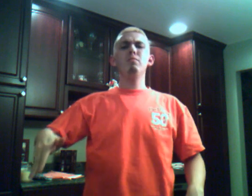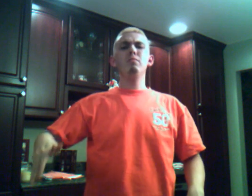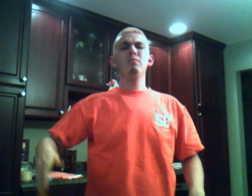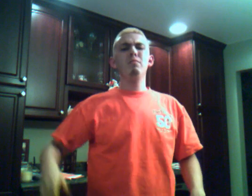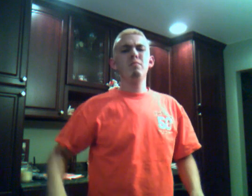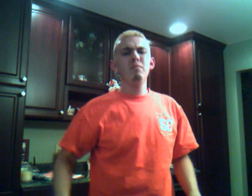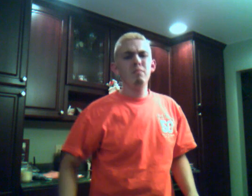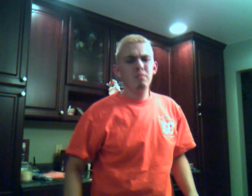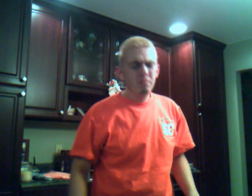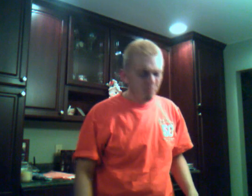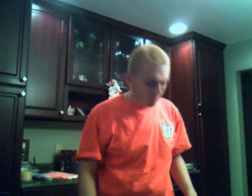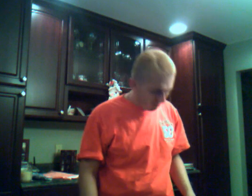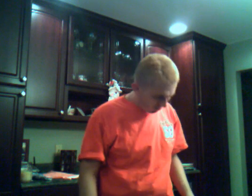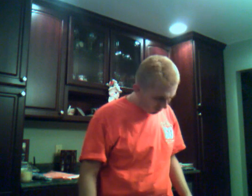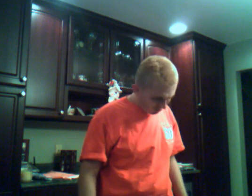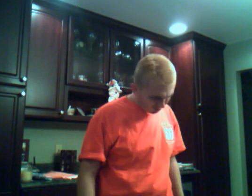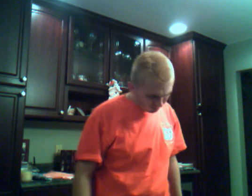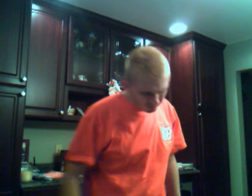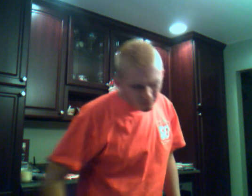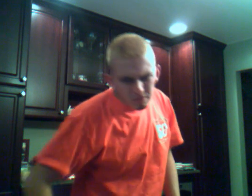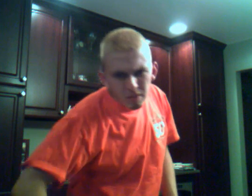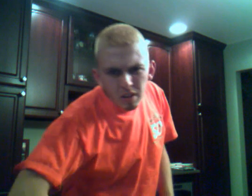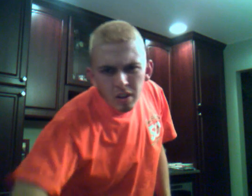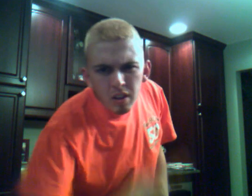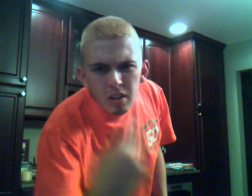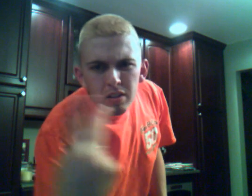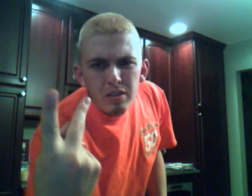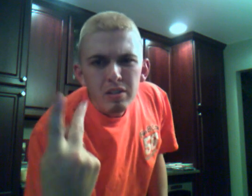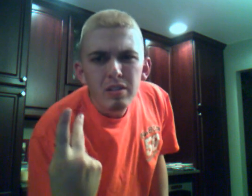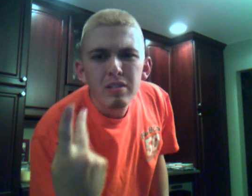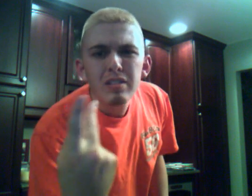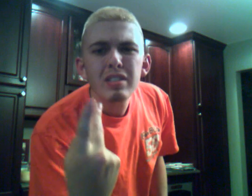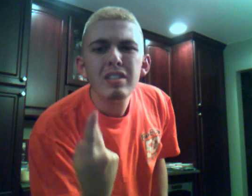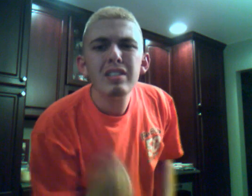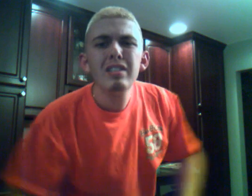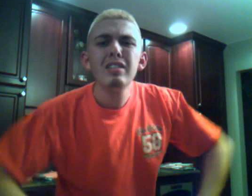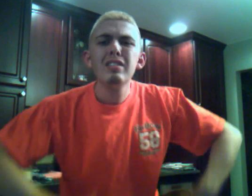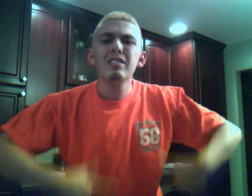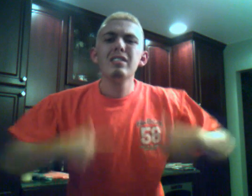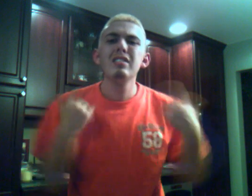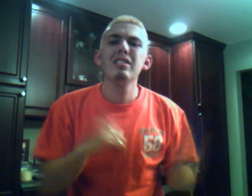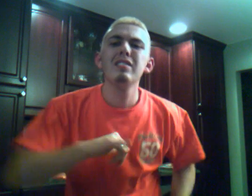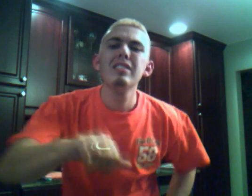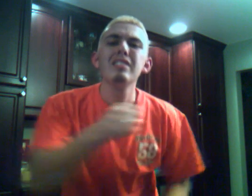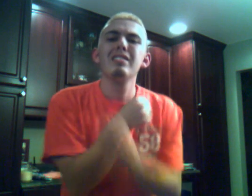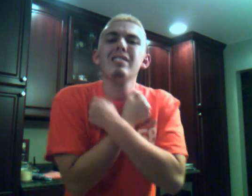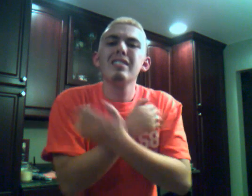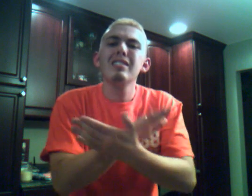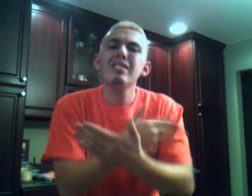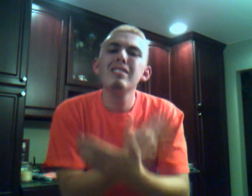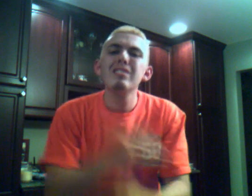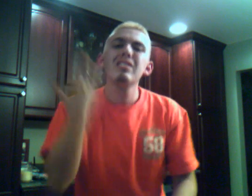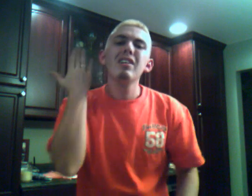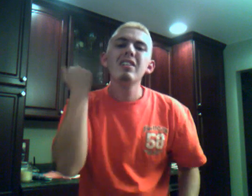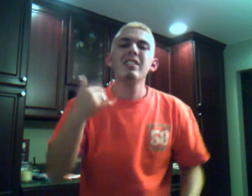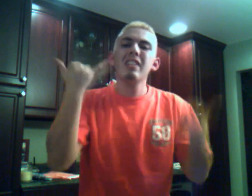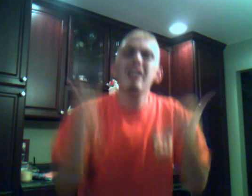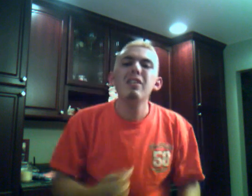I were living like a love song Now